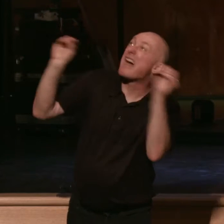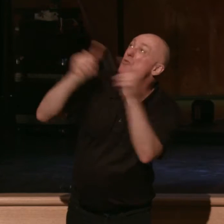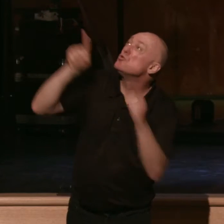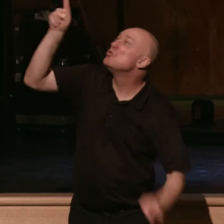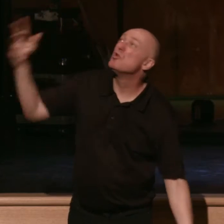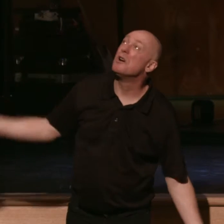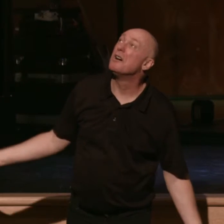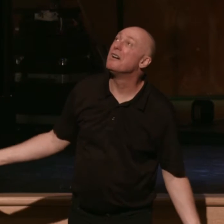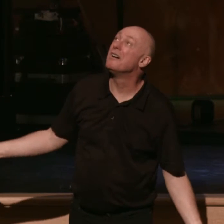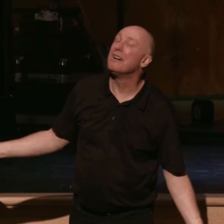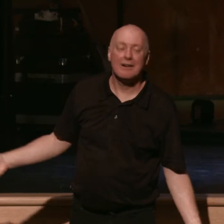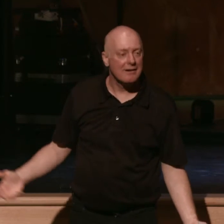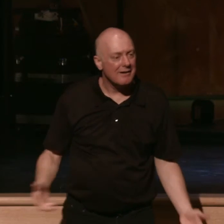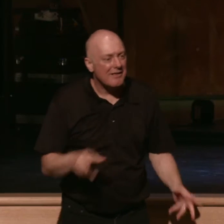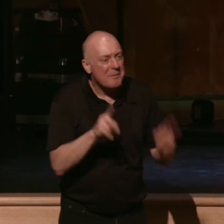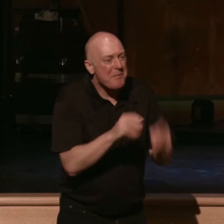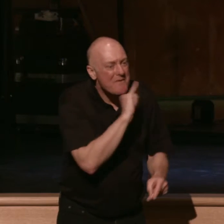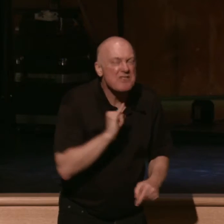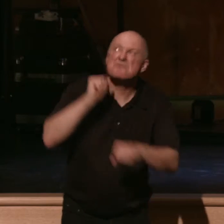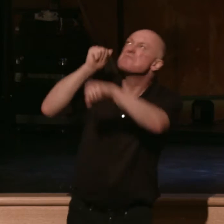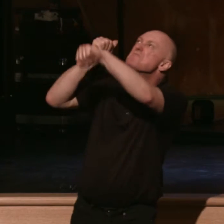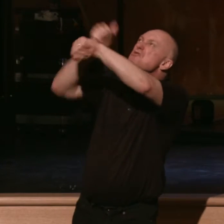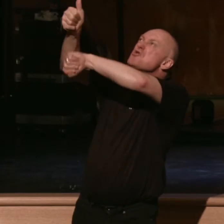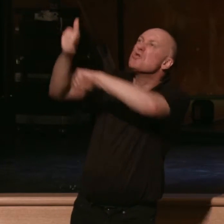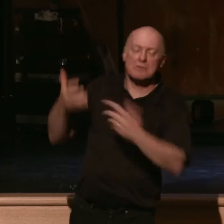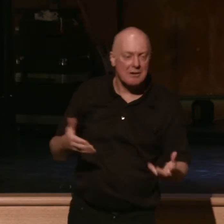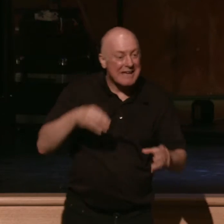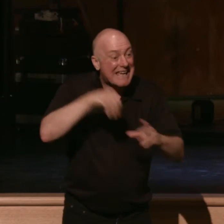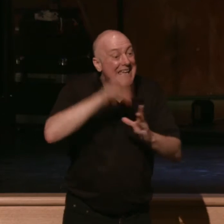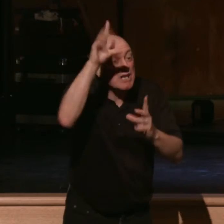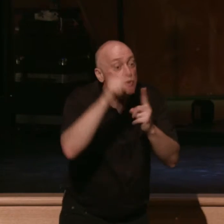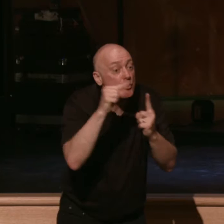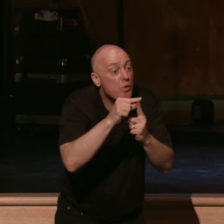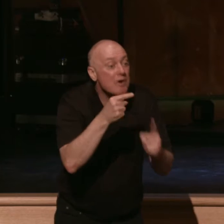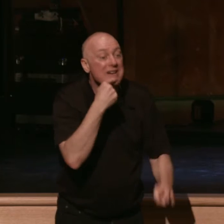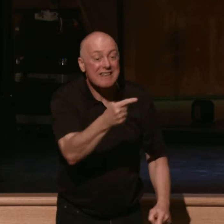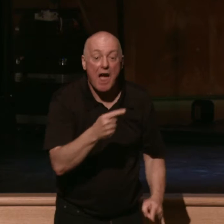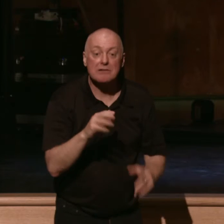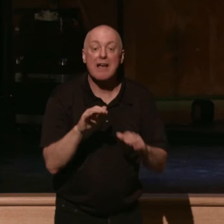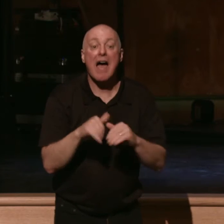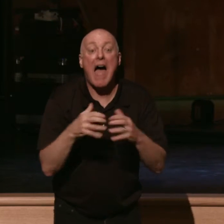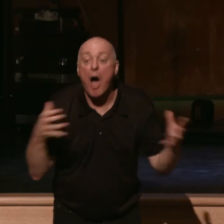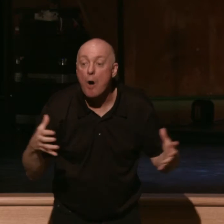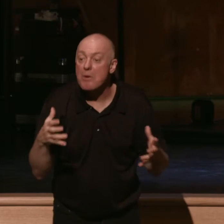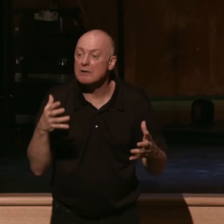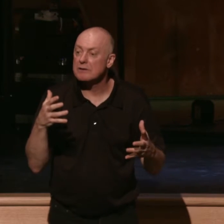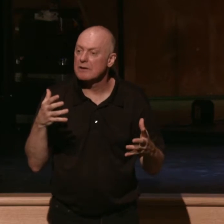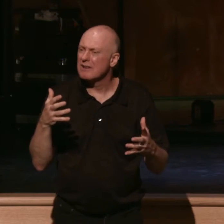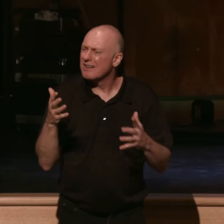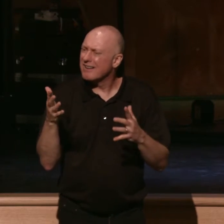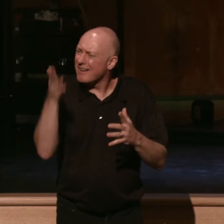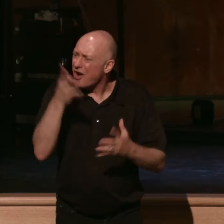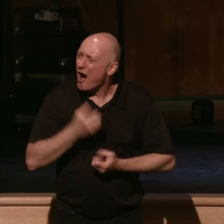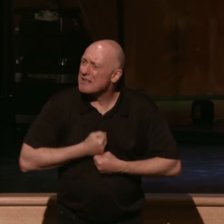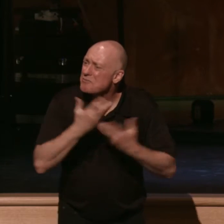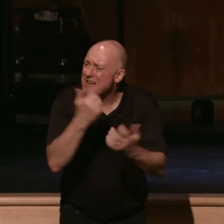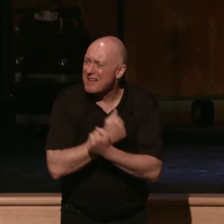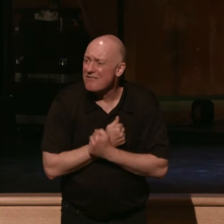They accuse God who in his word tells of how much he has expressed his love for you. This God who has even